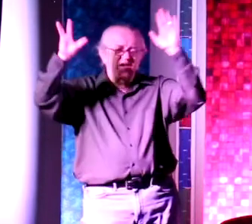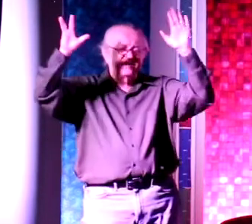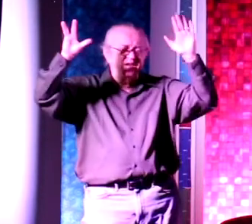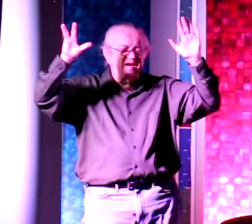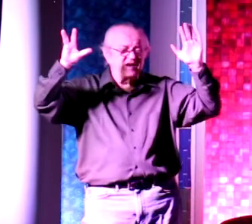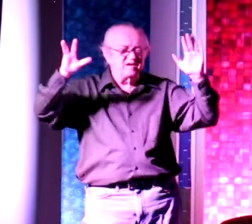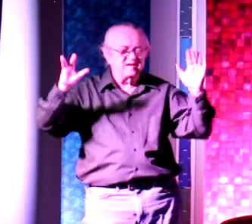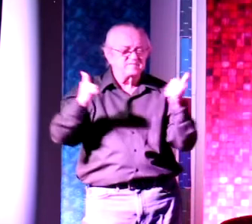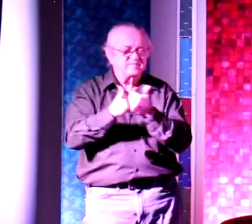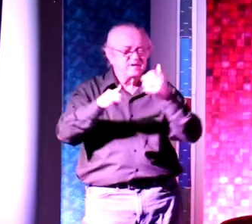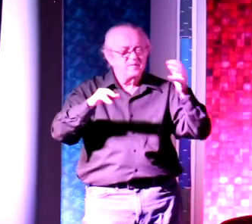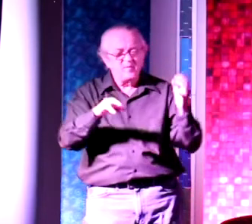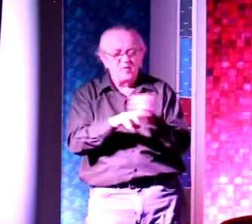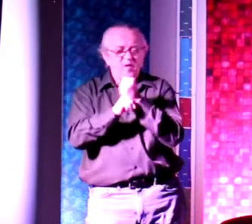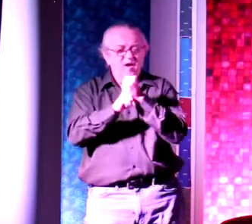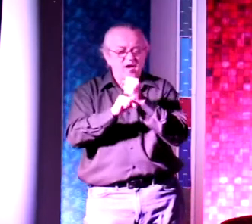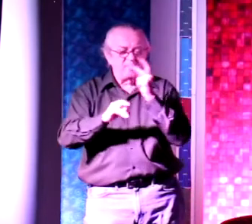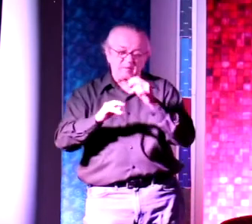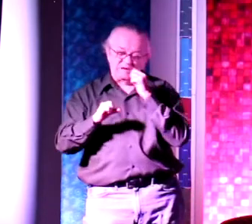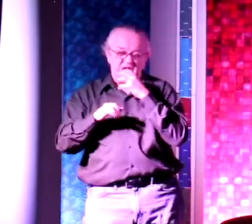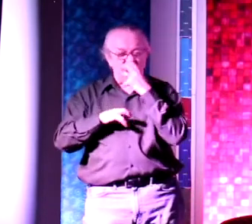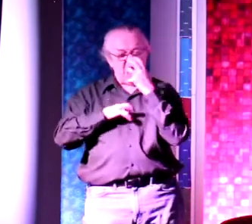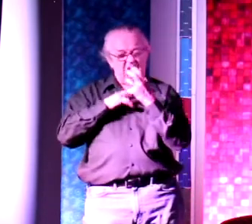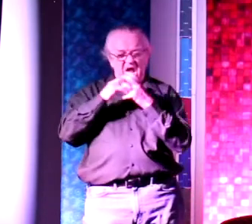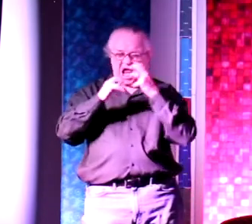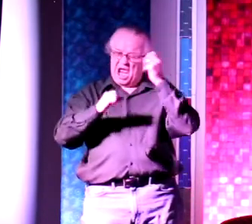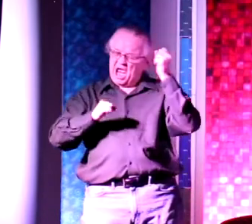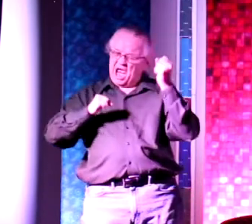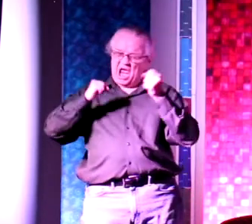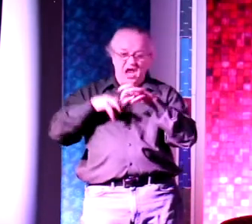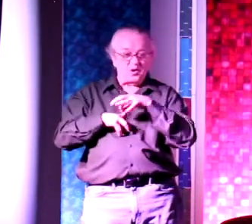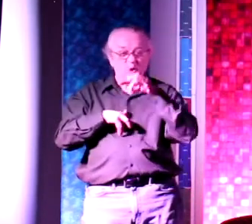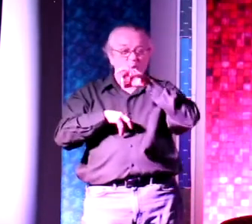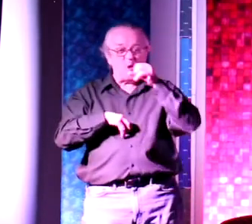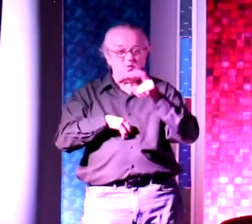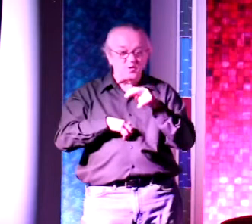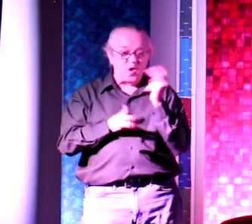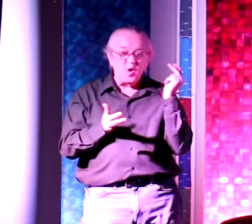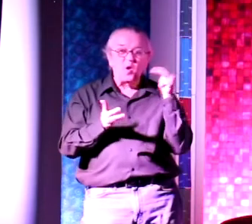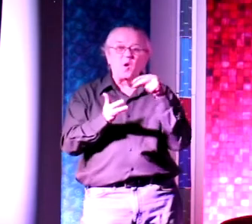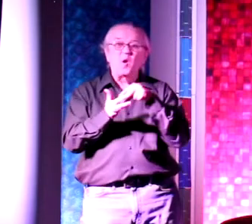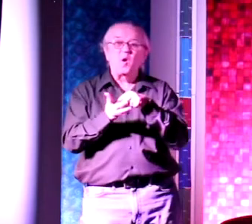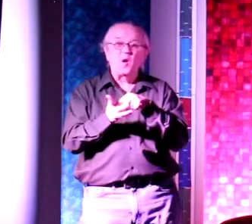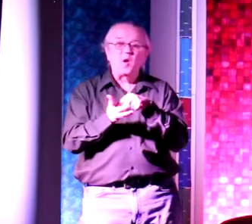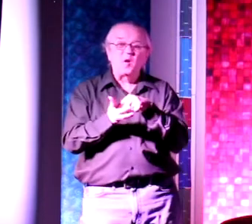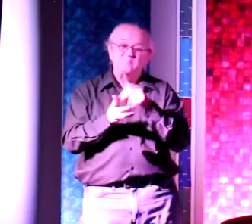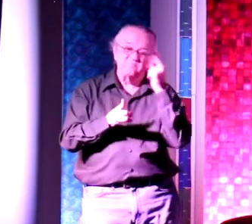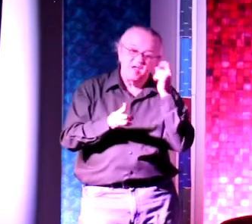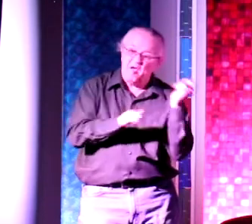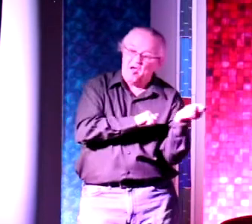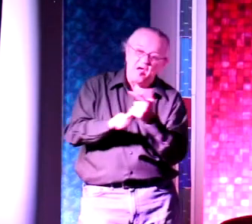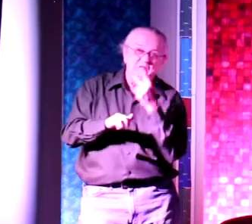moment in time, the stands erupted, and John, along with them, stood up, although no one could see John.